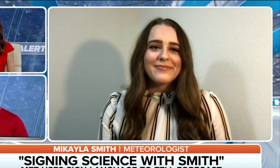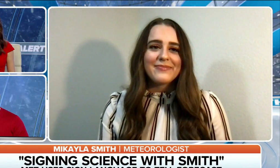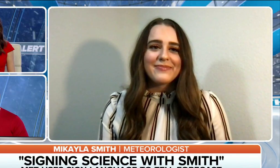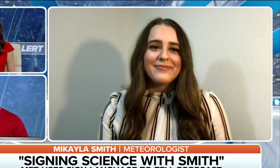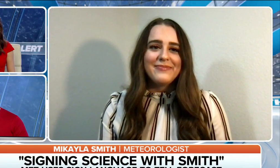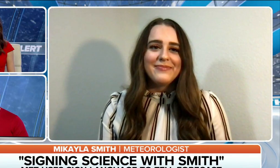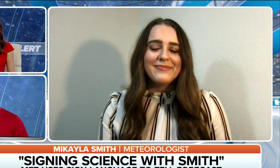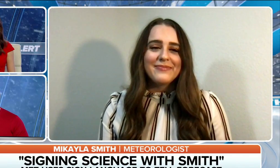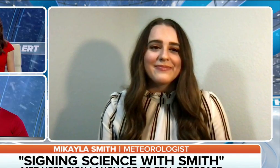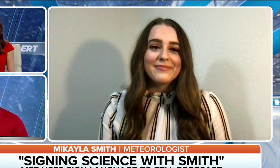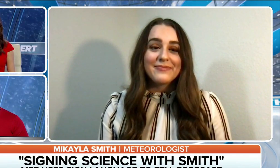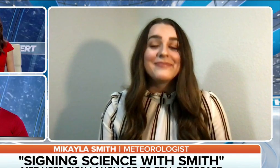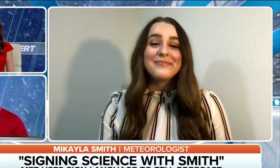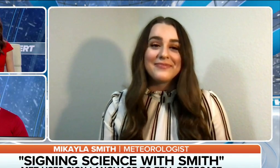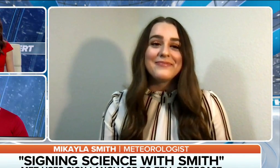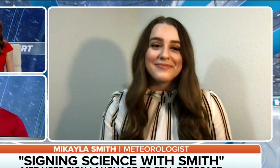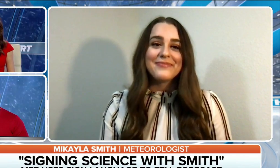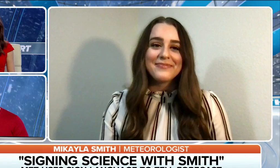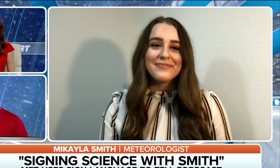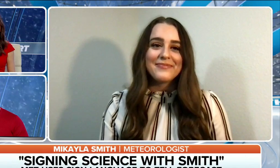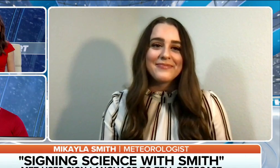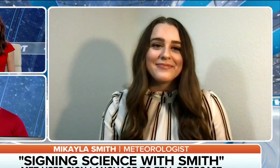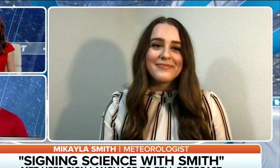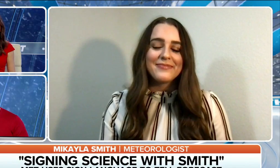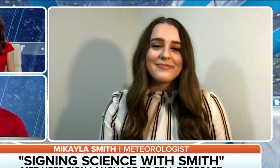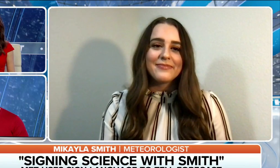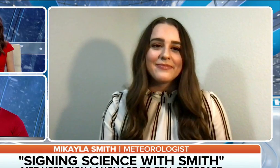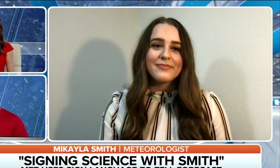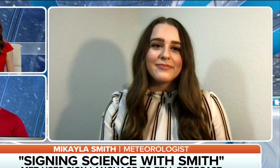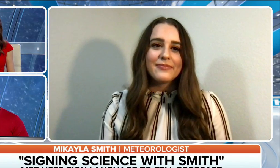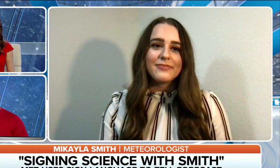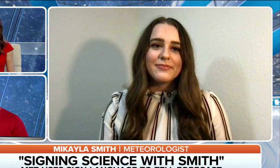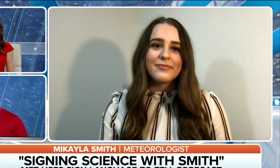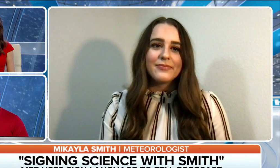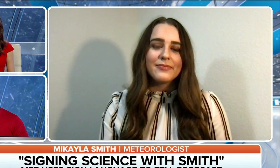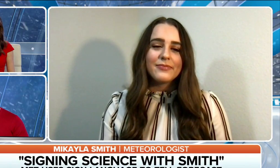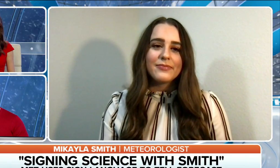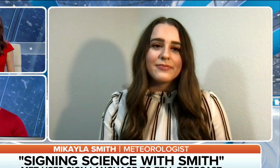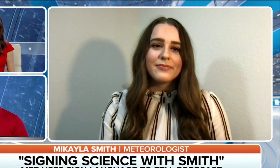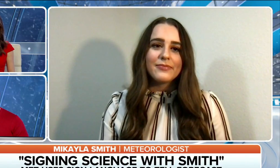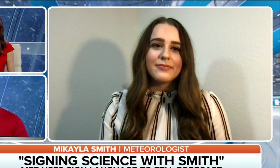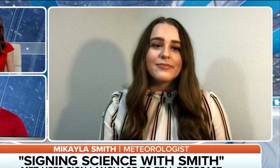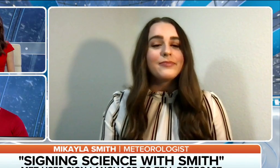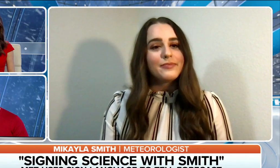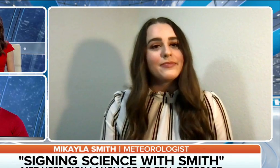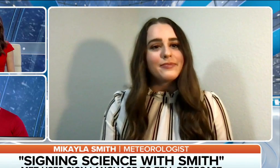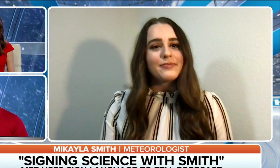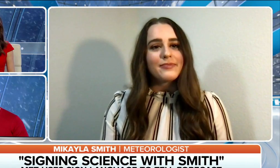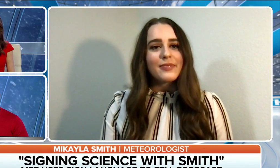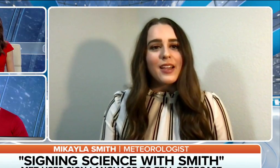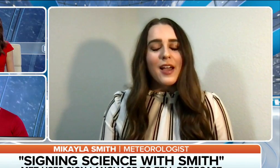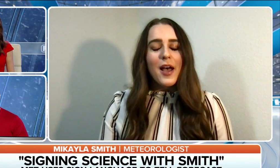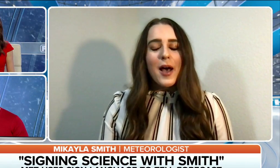that really starts to spread. Michaela, did want to ask you, you said that this passion started when you were really little. What sparked it?